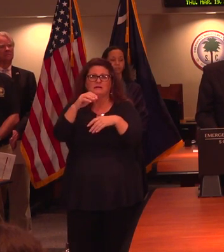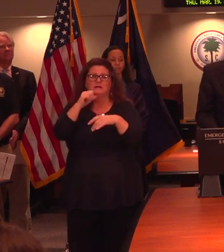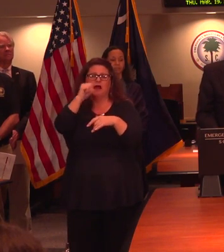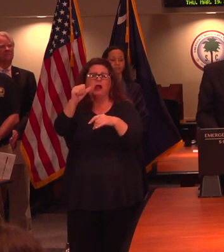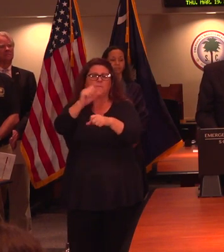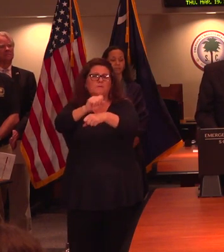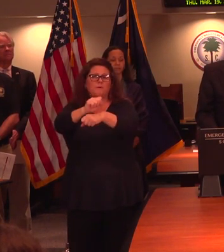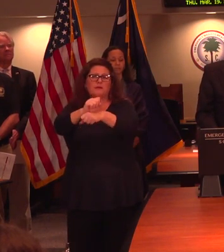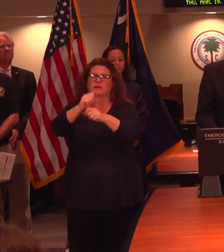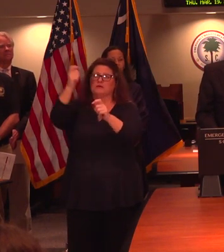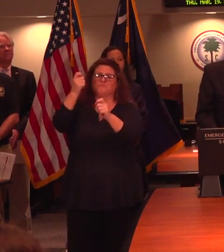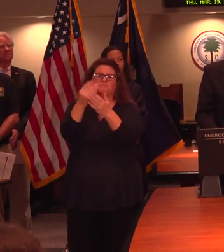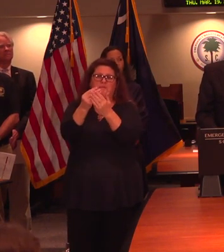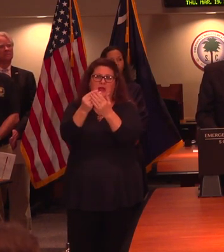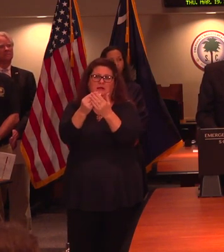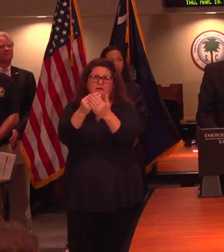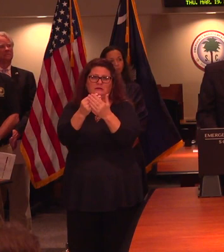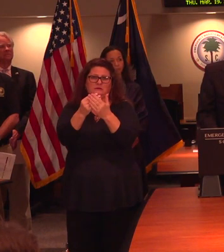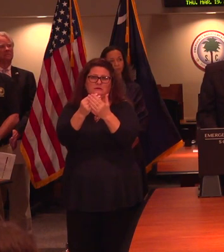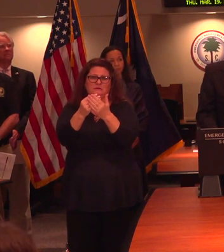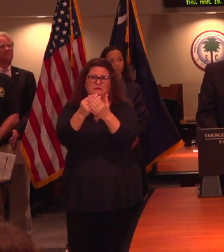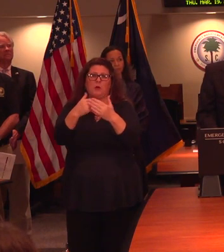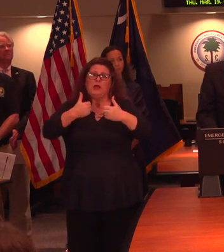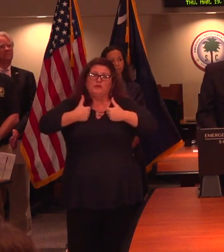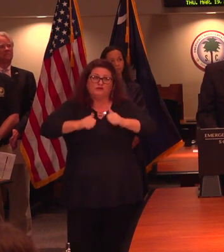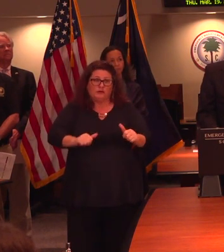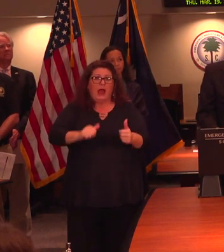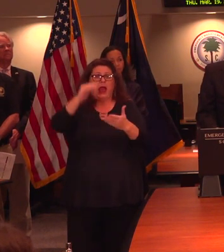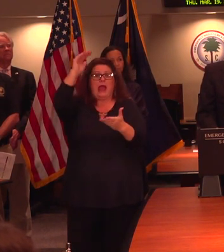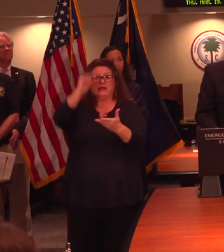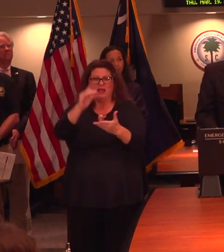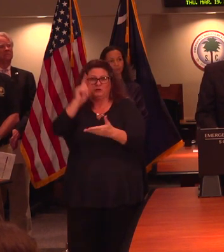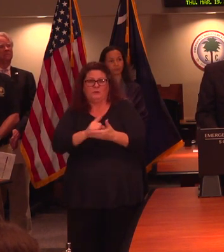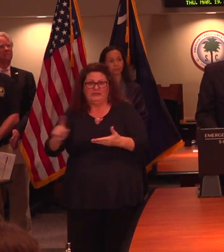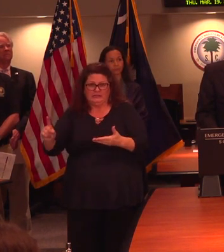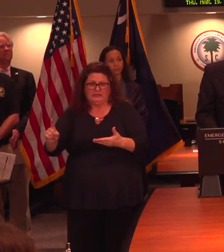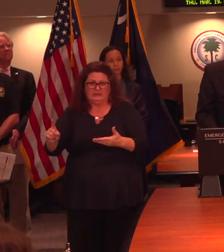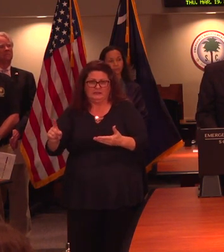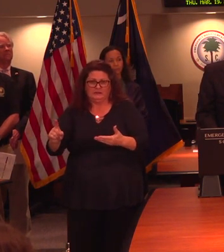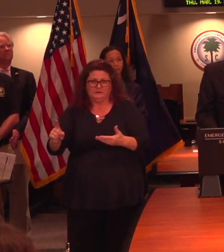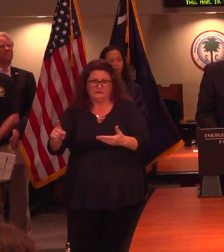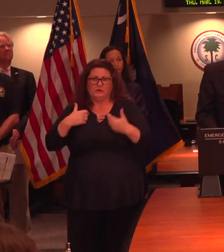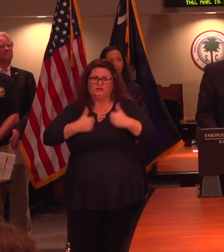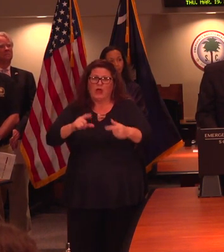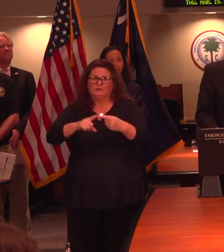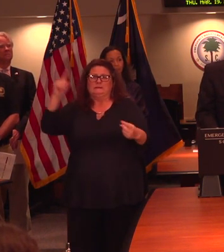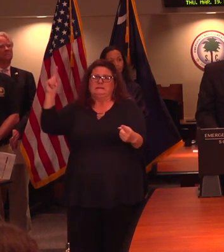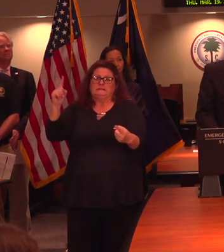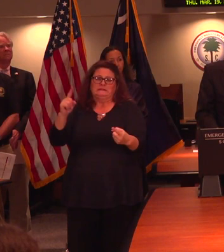them through actions we've taken about a week quicker at a minimum. And we're working to reduce that.